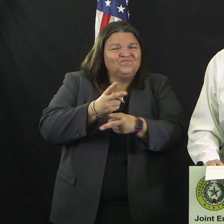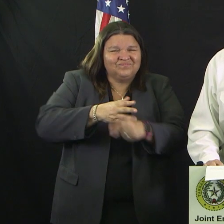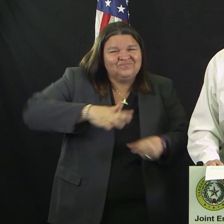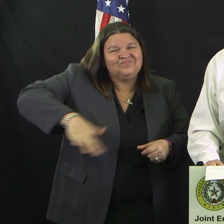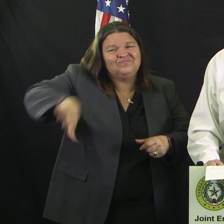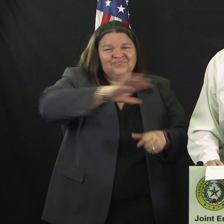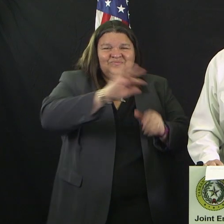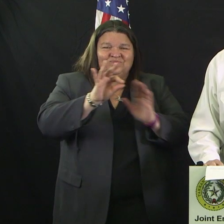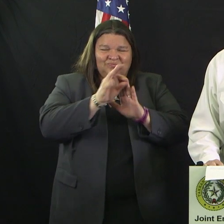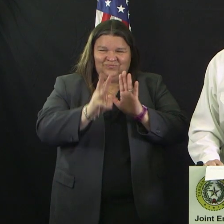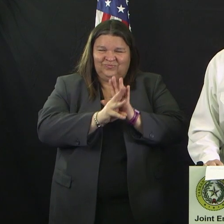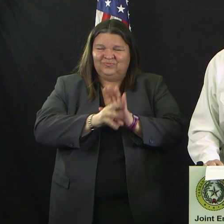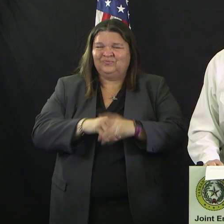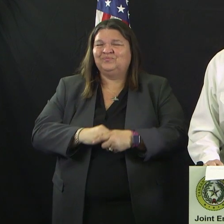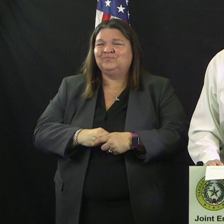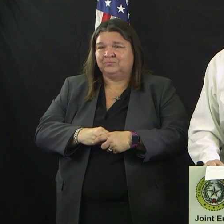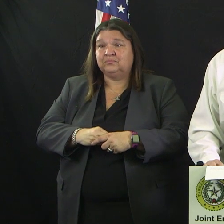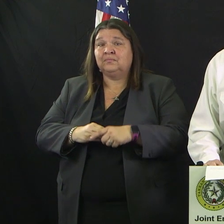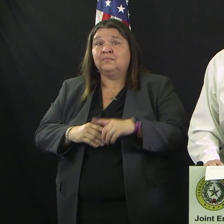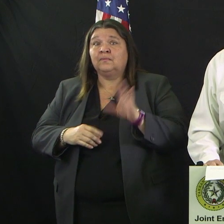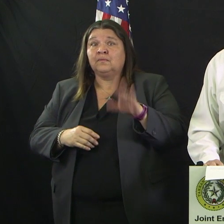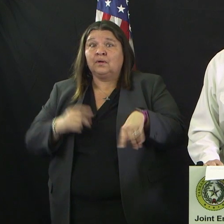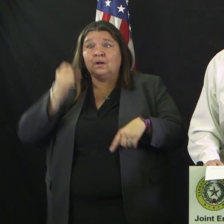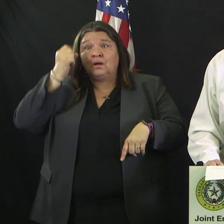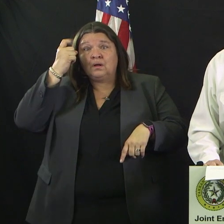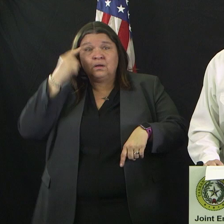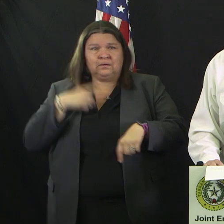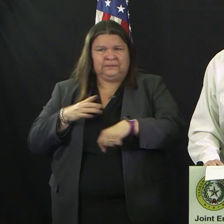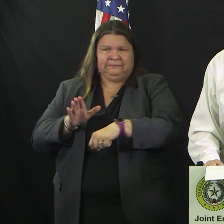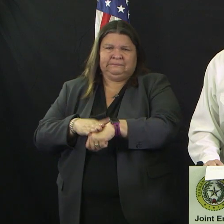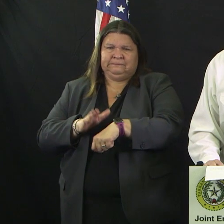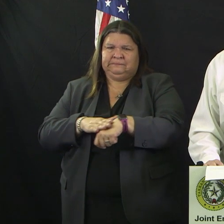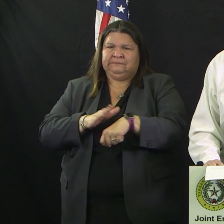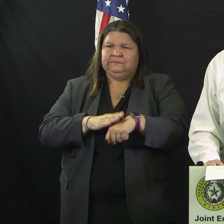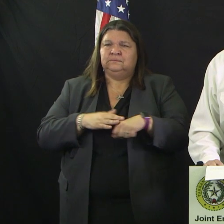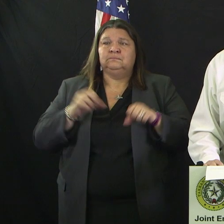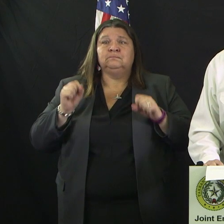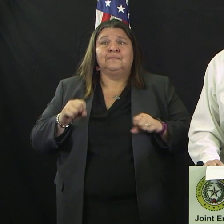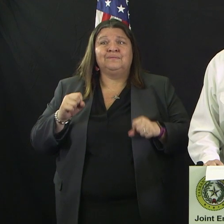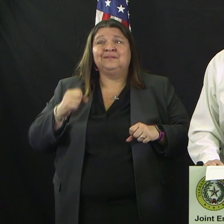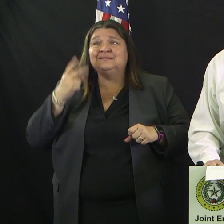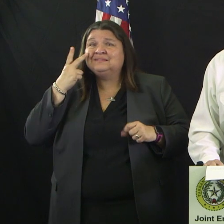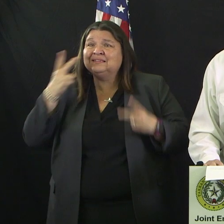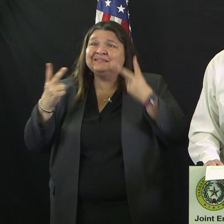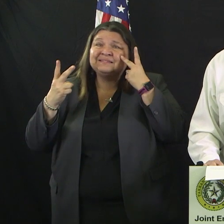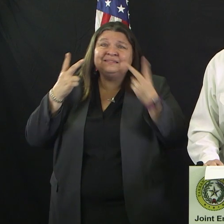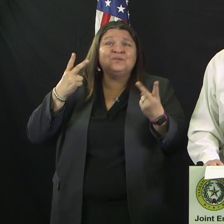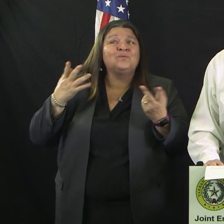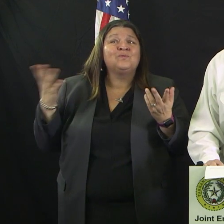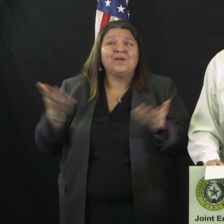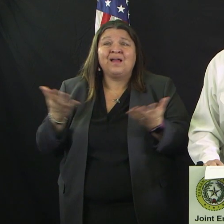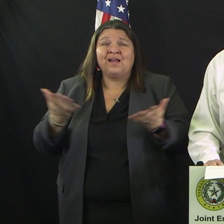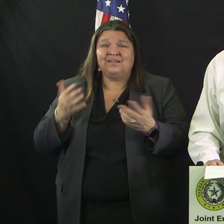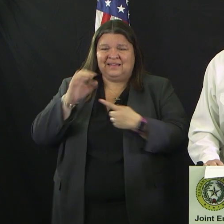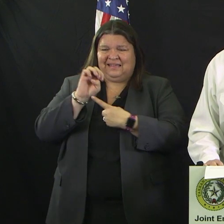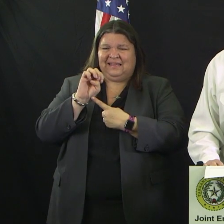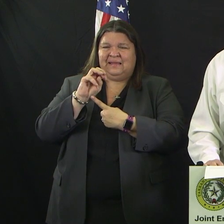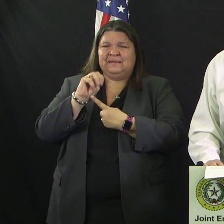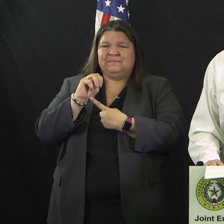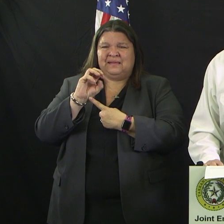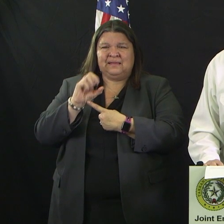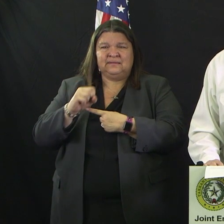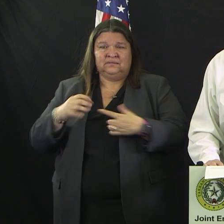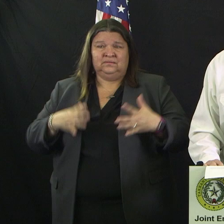a possibility that you will see EMS providers that are dressed fully